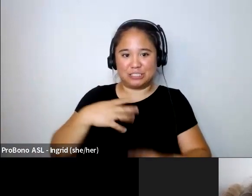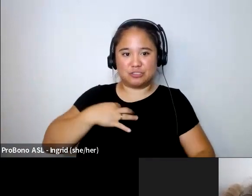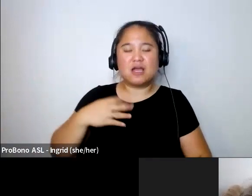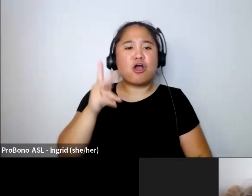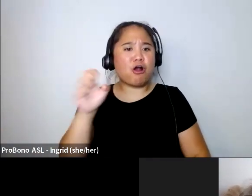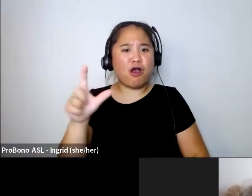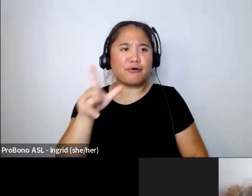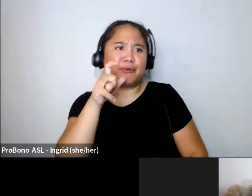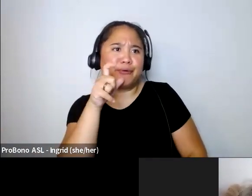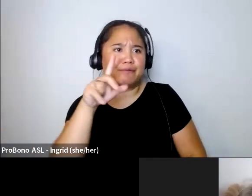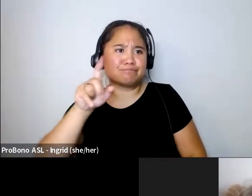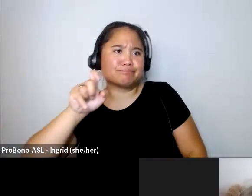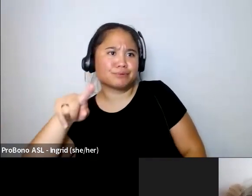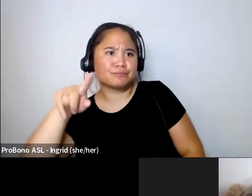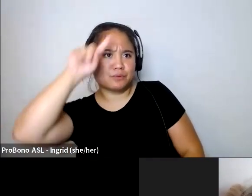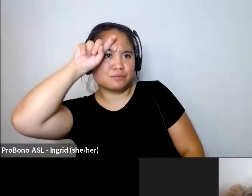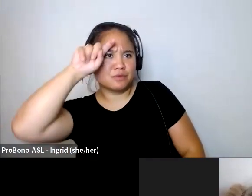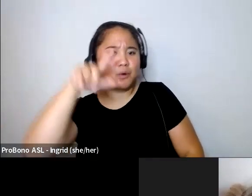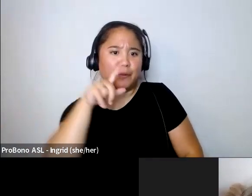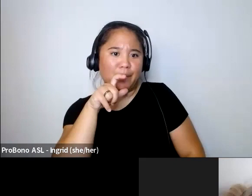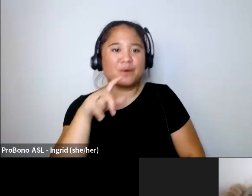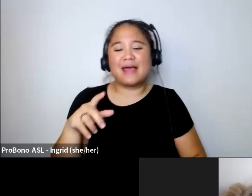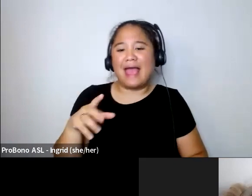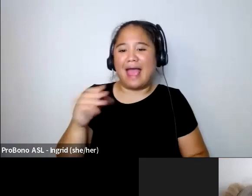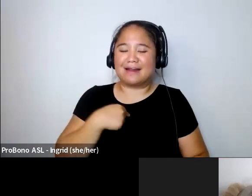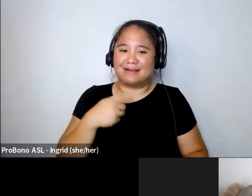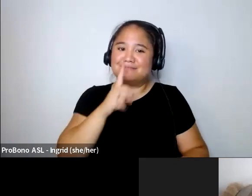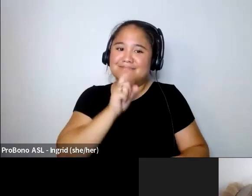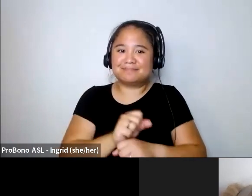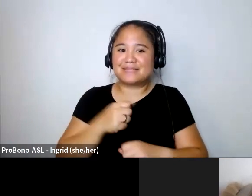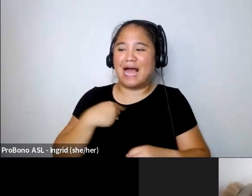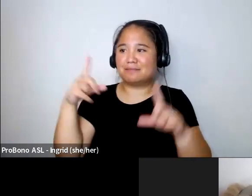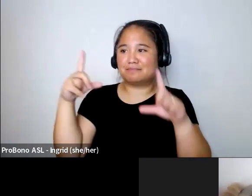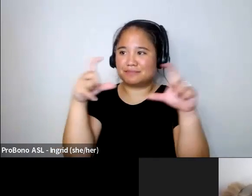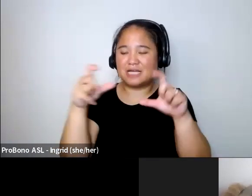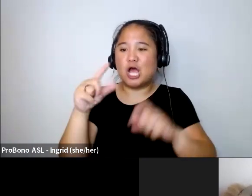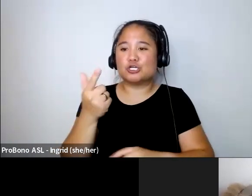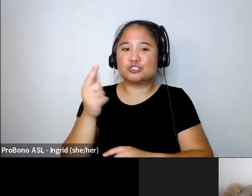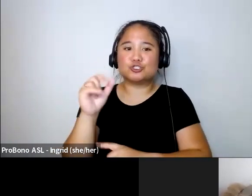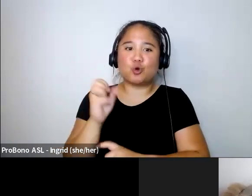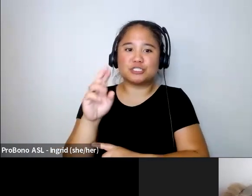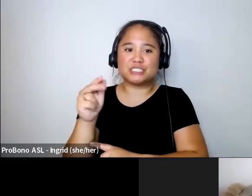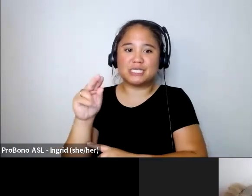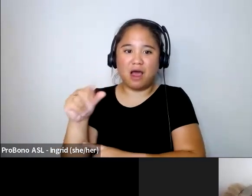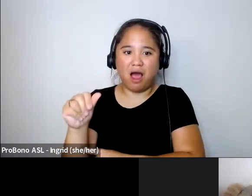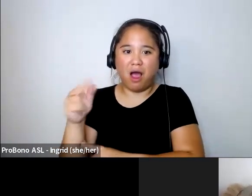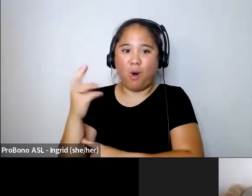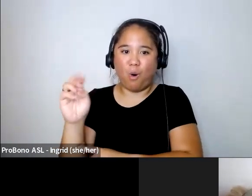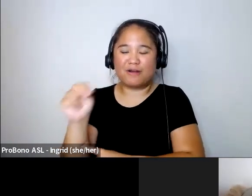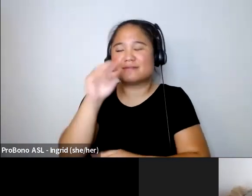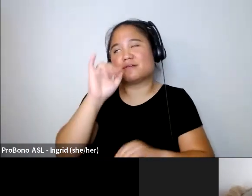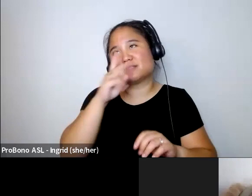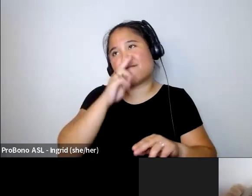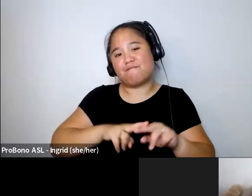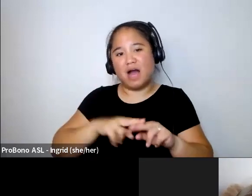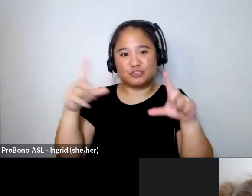who with a question mark and and and i actually have a i did a shoot of georgina horn in that shoot which i thought it was so fun i got